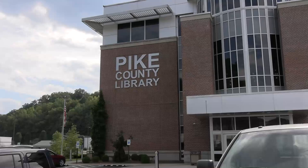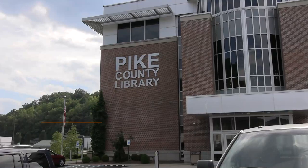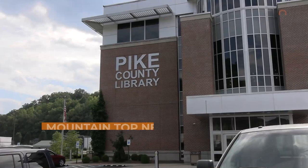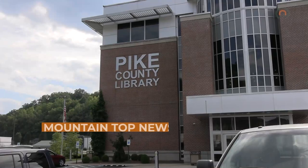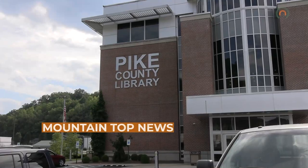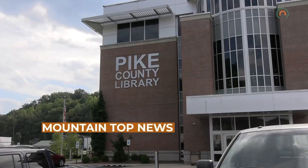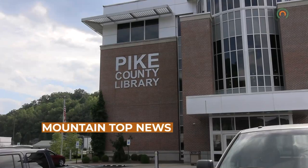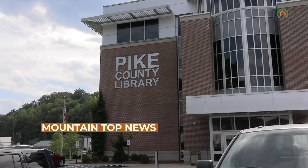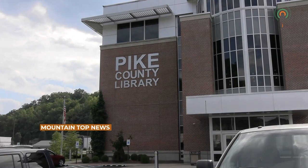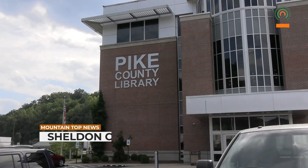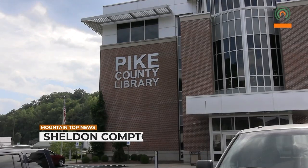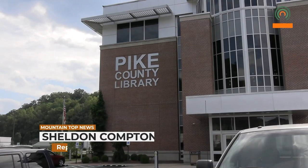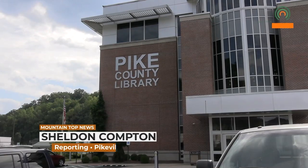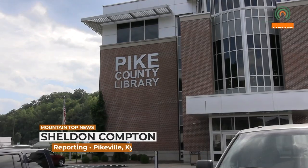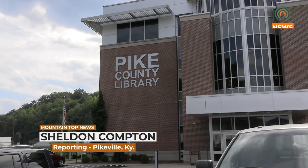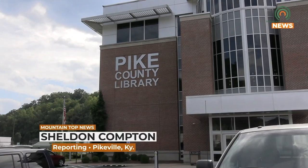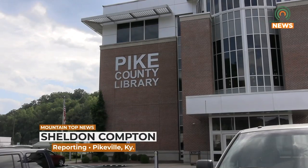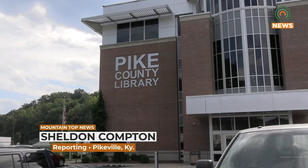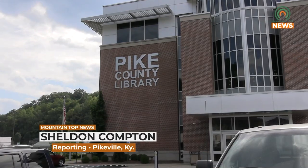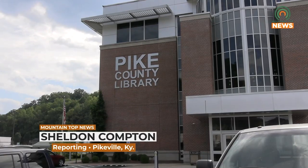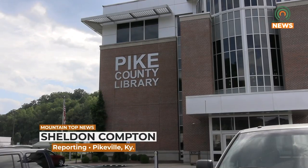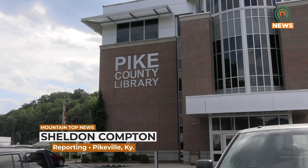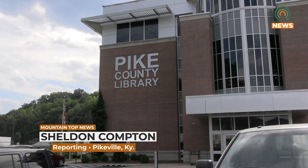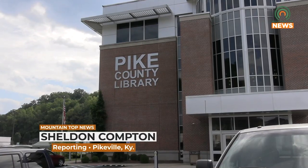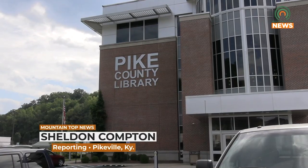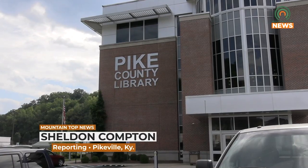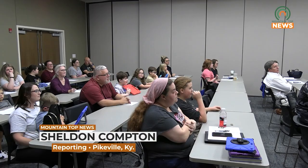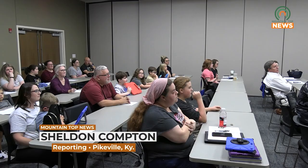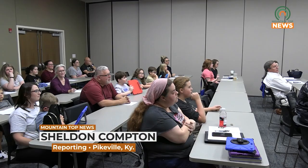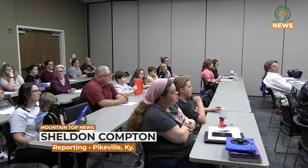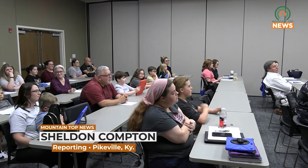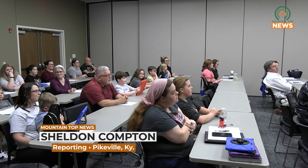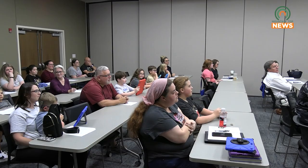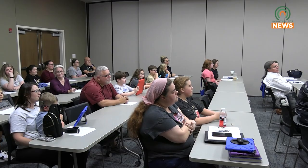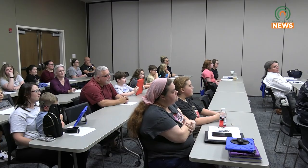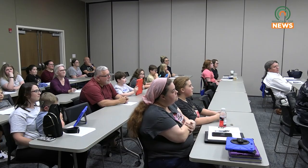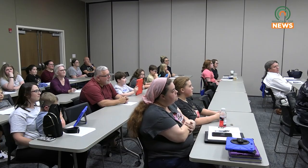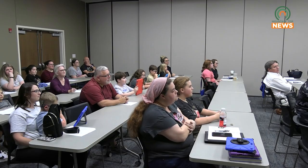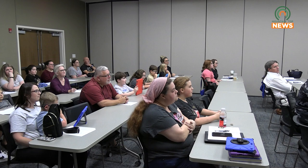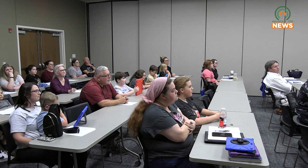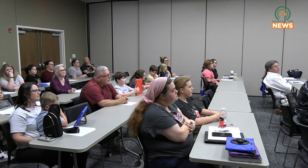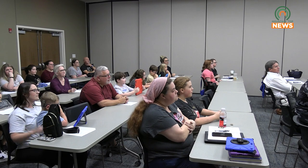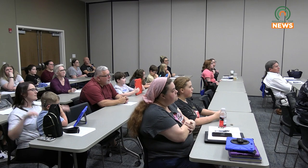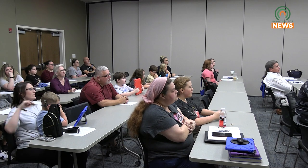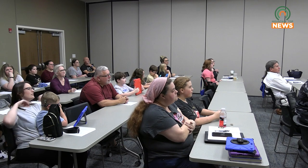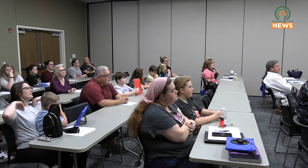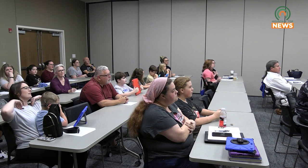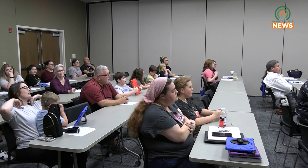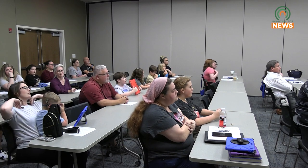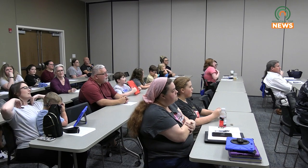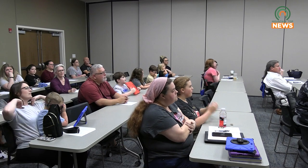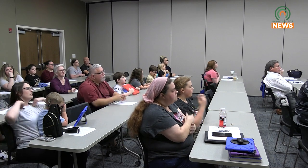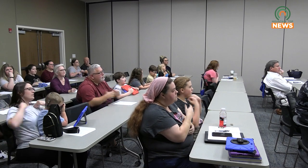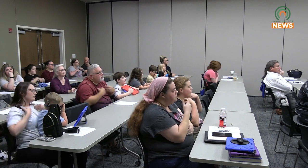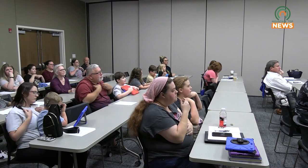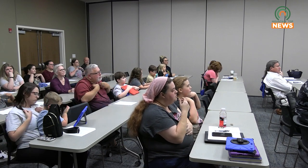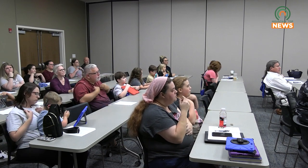The Pike County Library along Lee Avenue in Pikeville is hosting sign language classes and is encouraging everyone to attend. Assistant